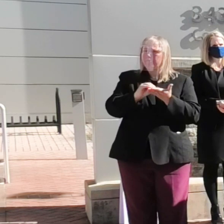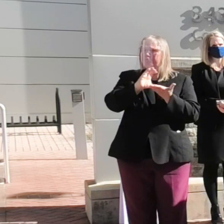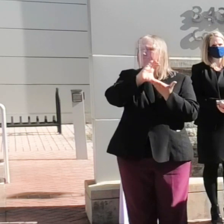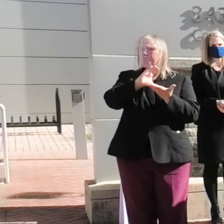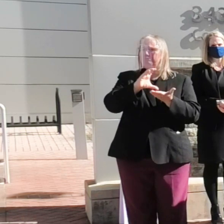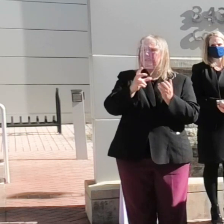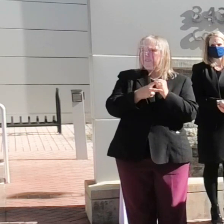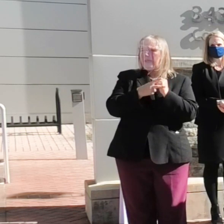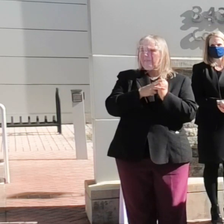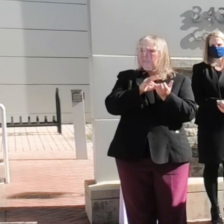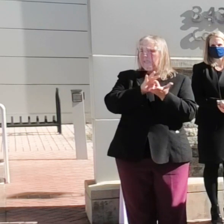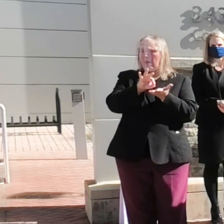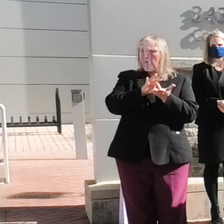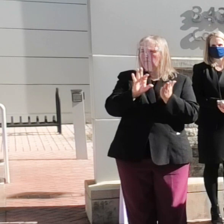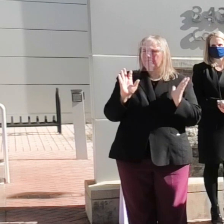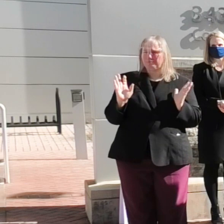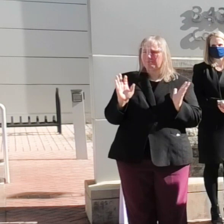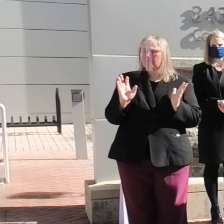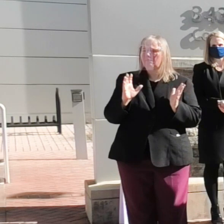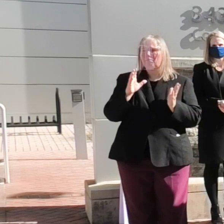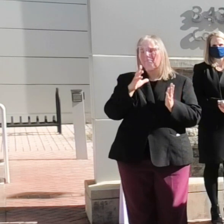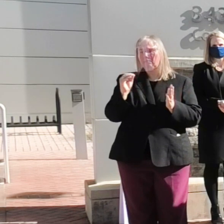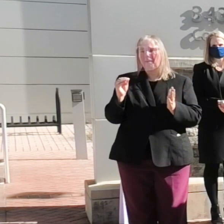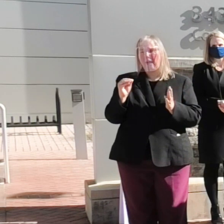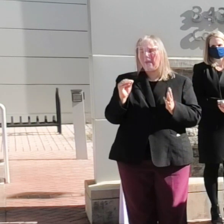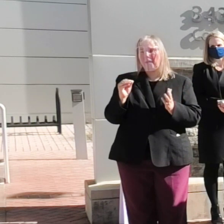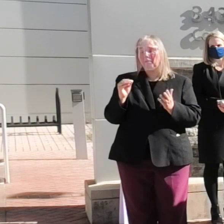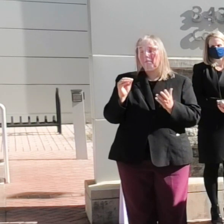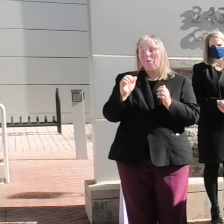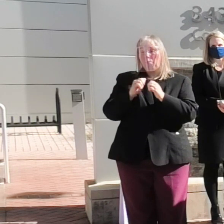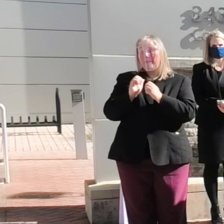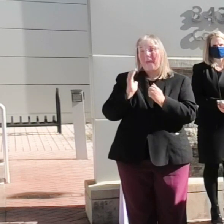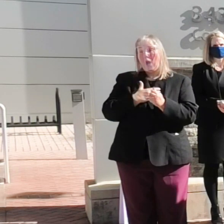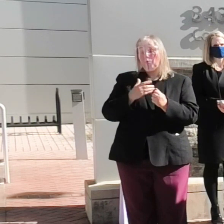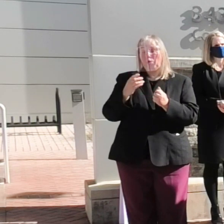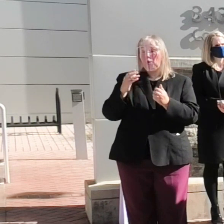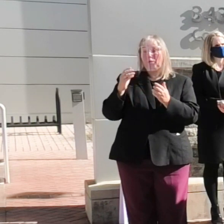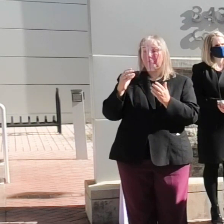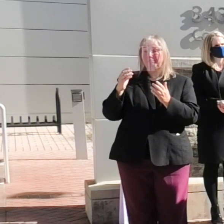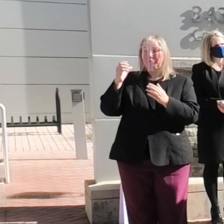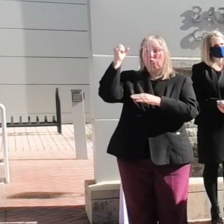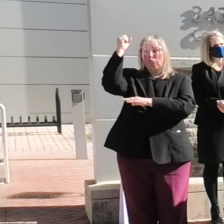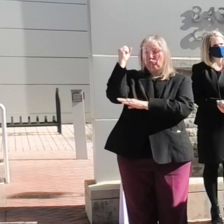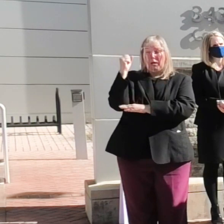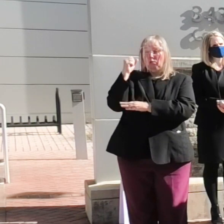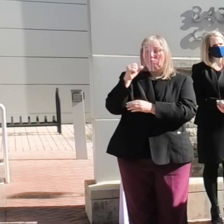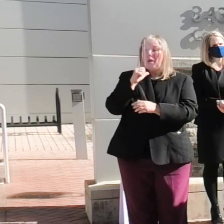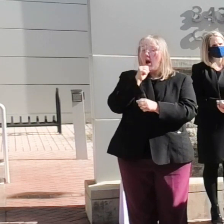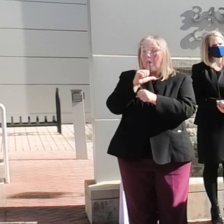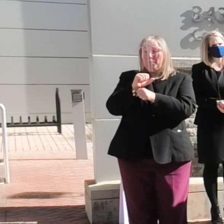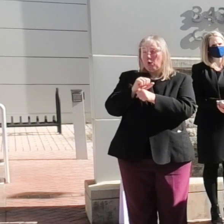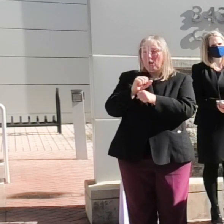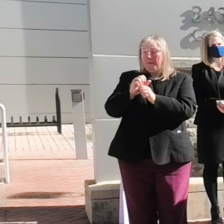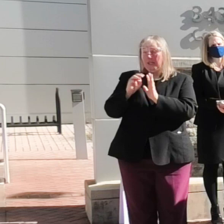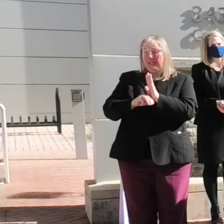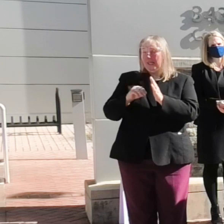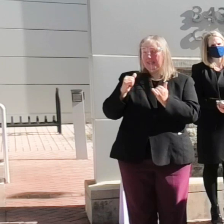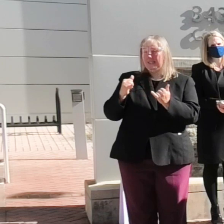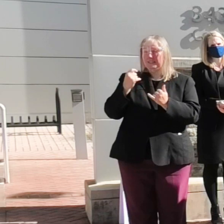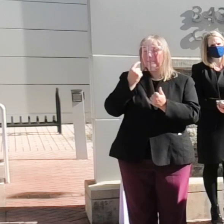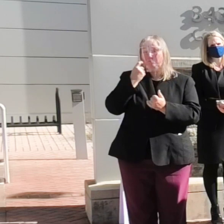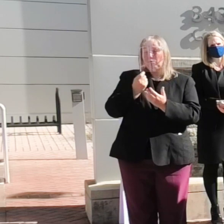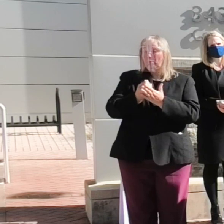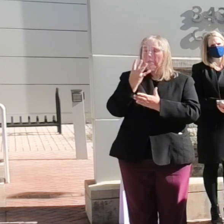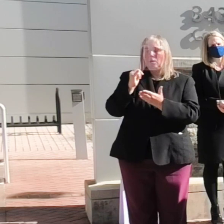and are with record unemployment this spring. We know that it's critical to